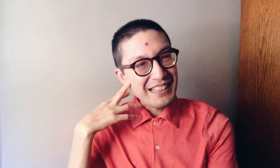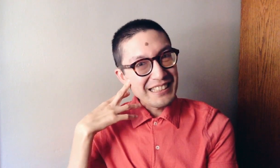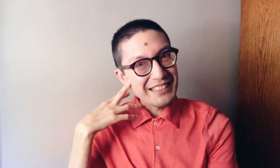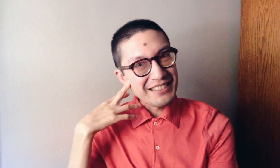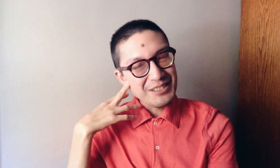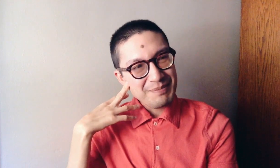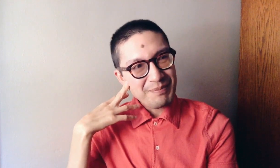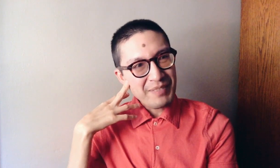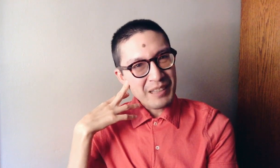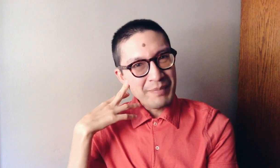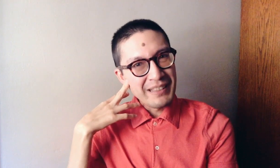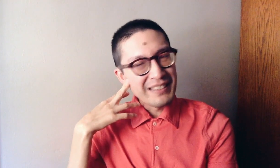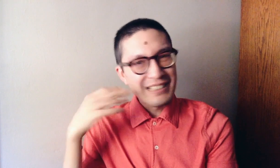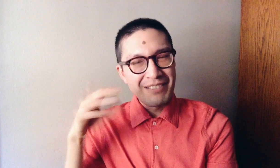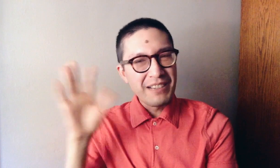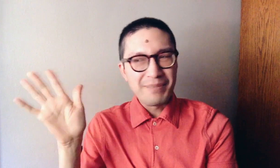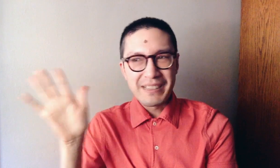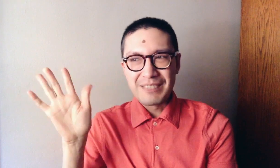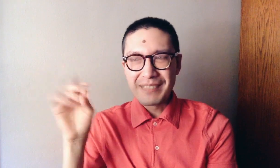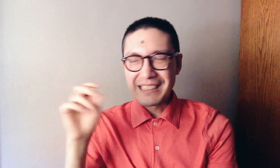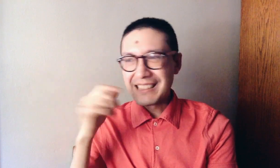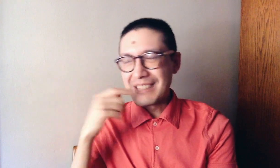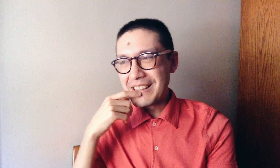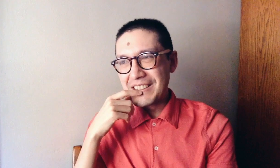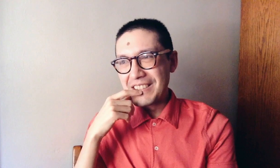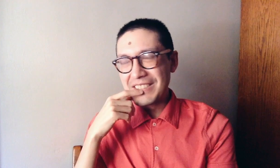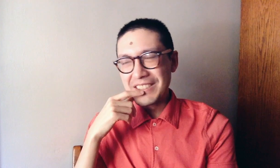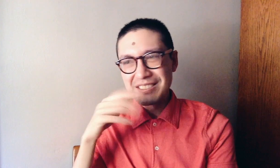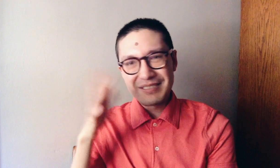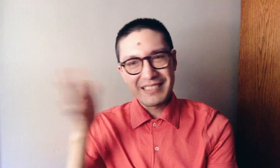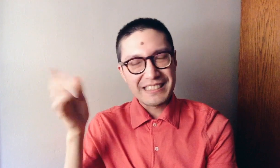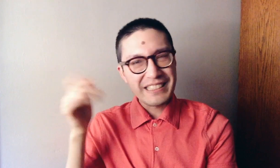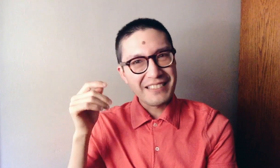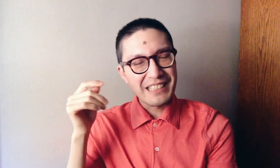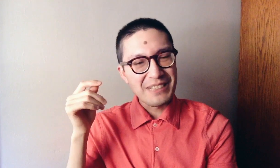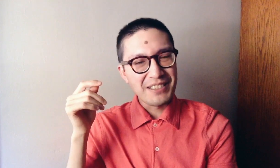this year. But, uh, but that's not my goal for this channel anymore.